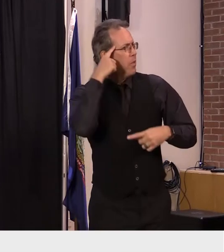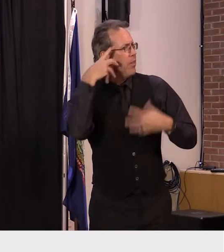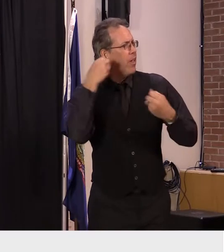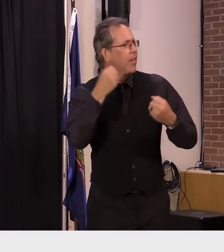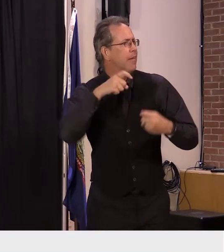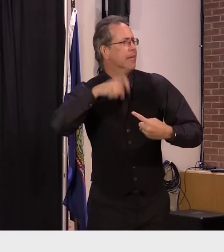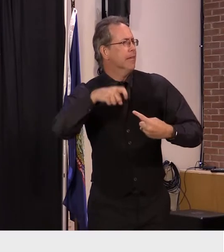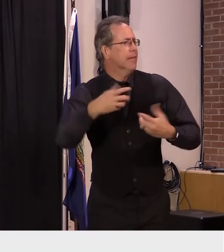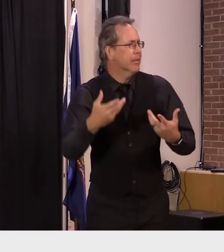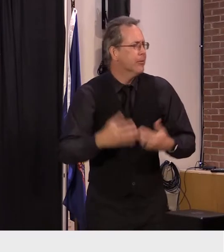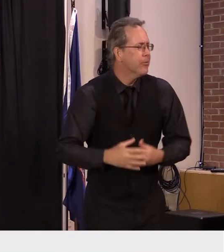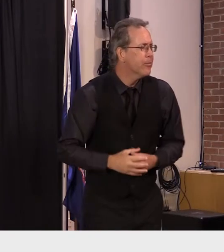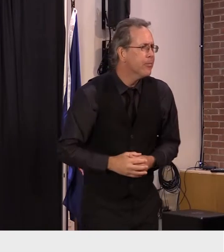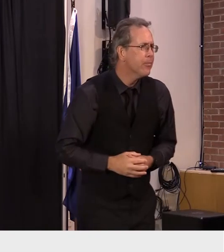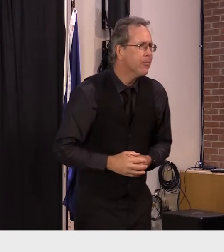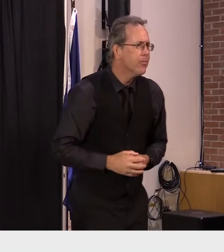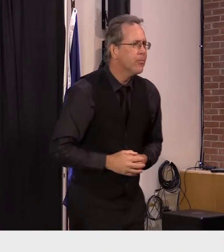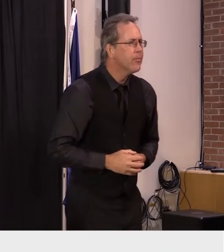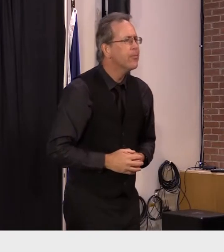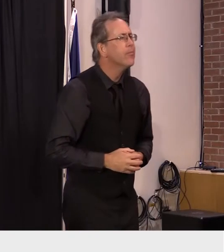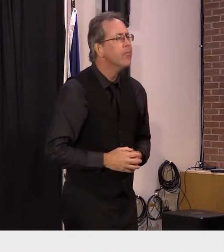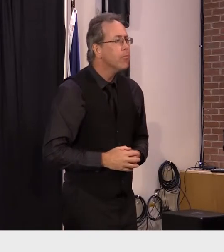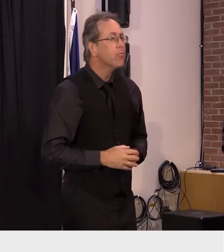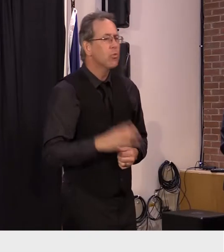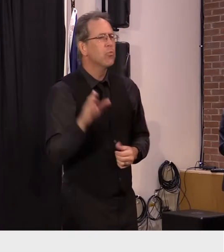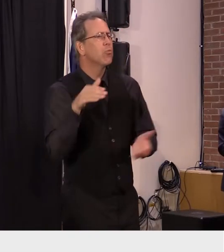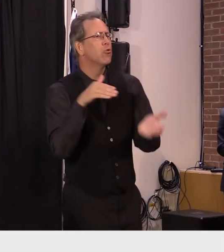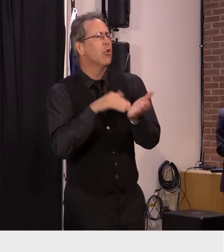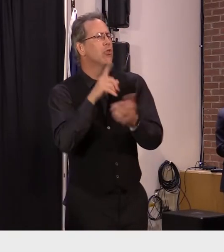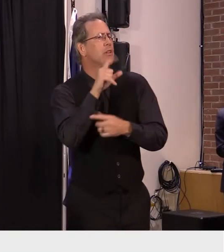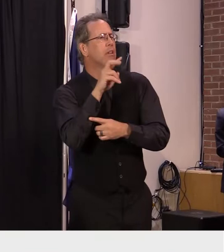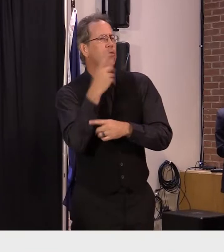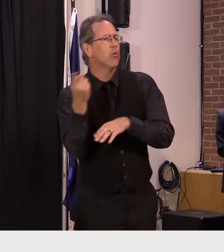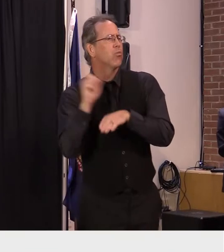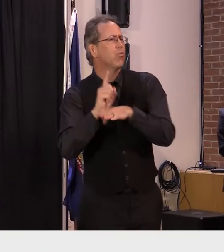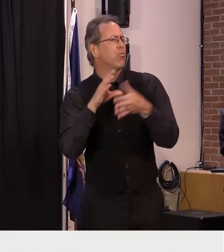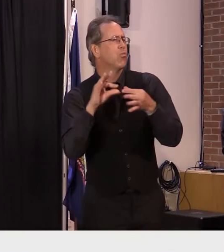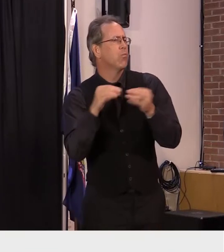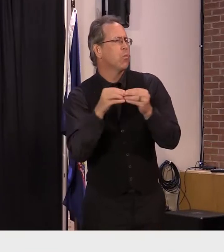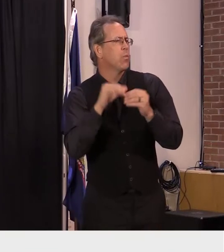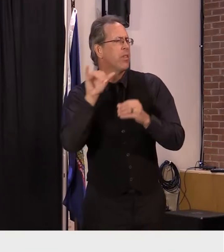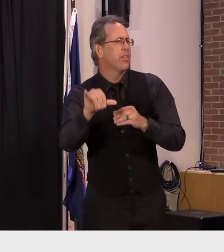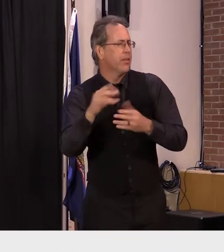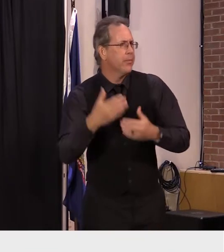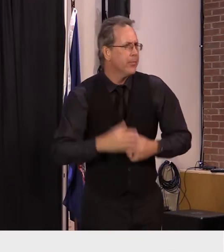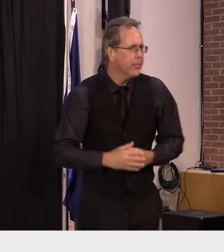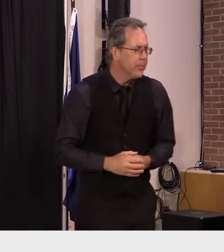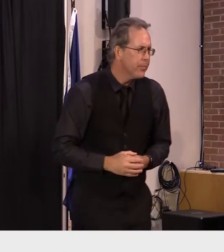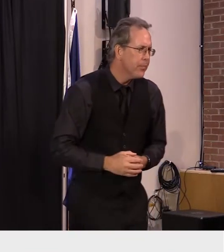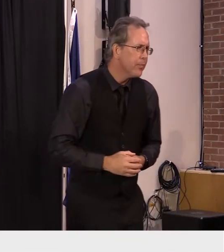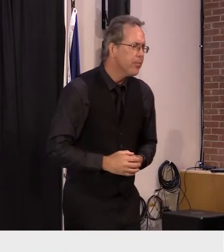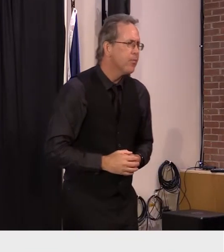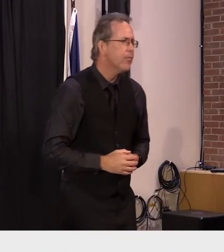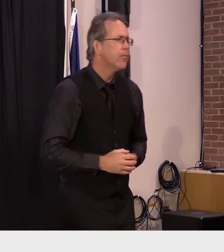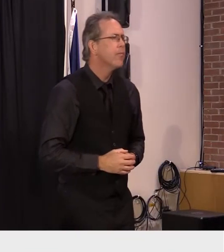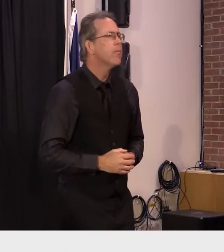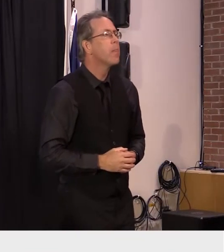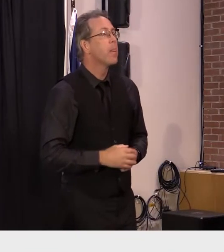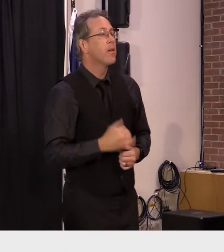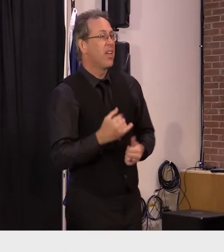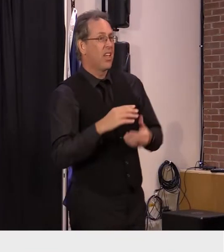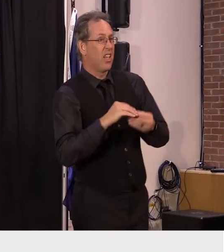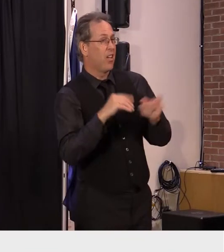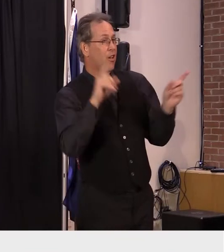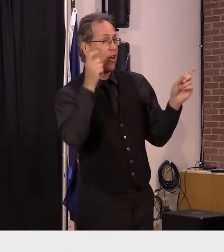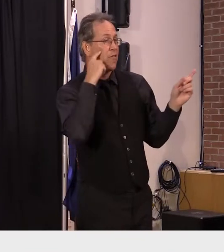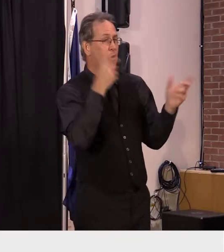vermonters dr levine will address this in more detail during his remarks but as the governor said